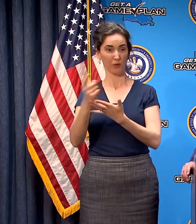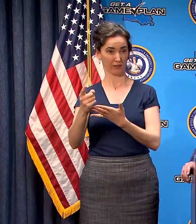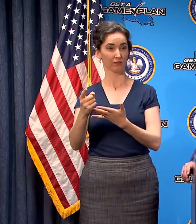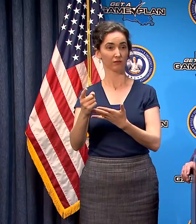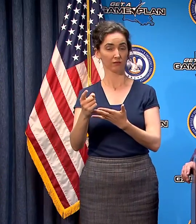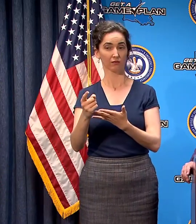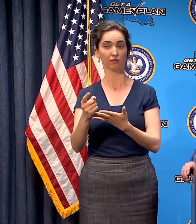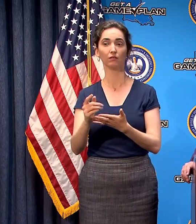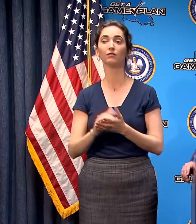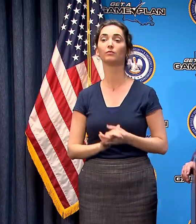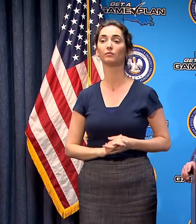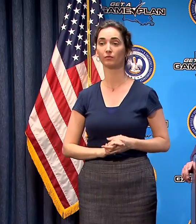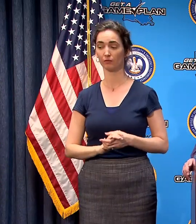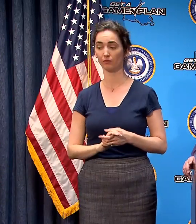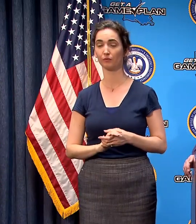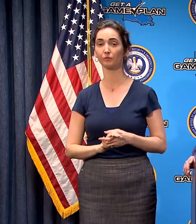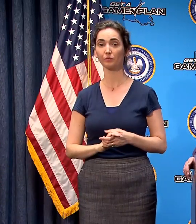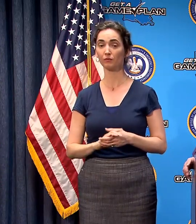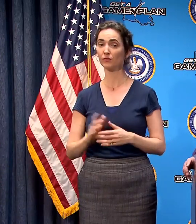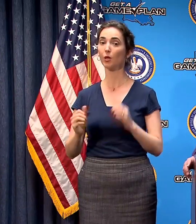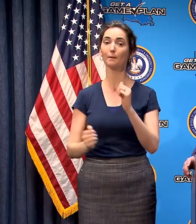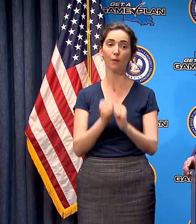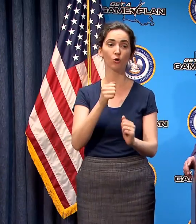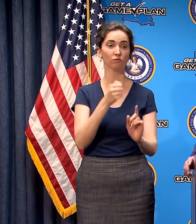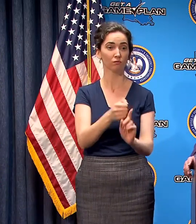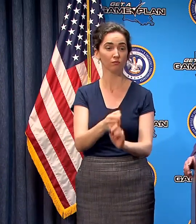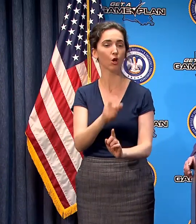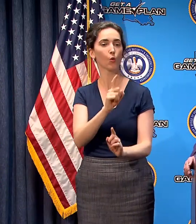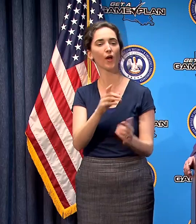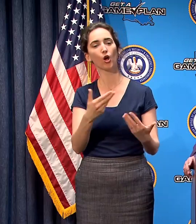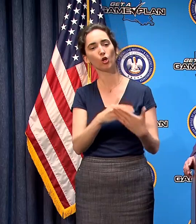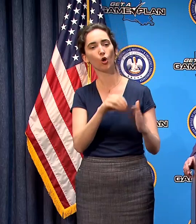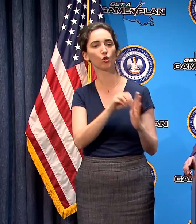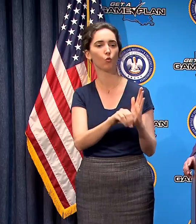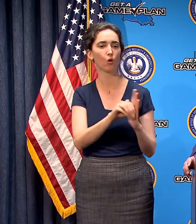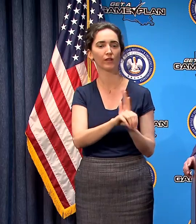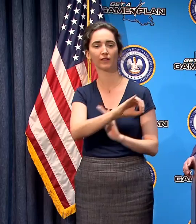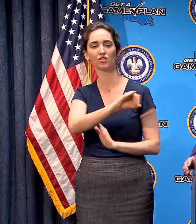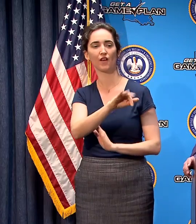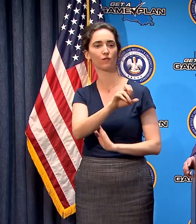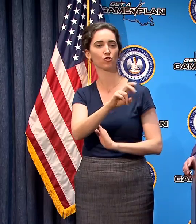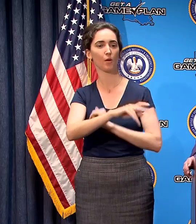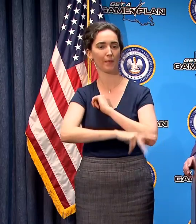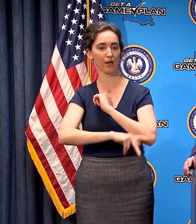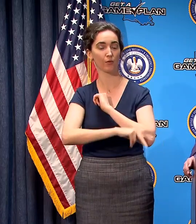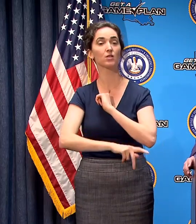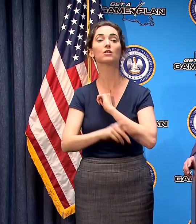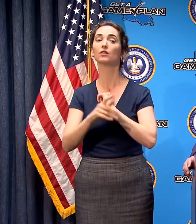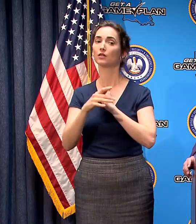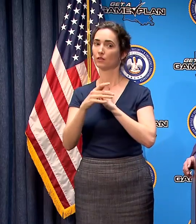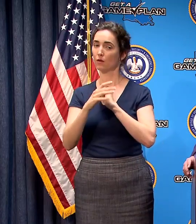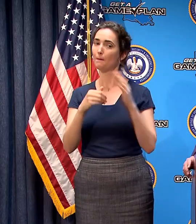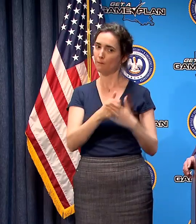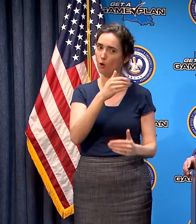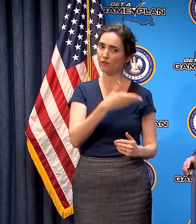while largely concentrated in orleans and jefferson parishes covid19 cases are now in 36 parishes